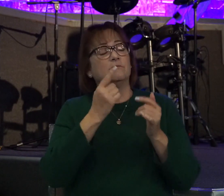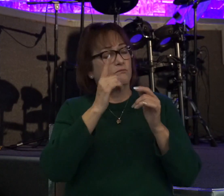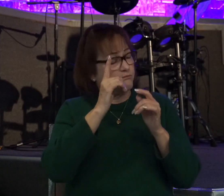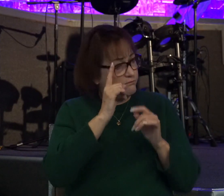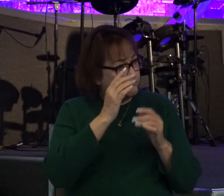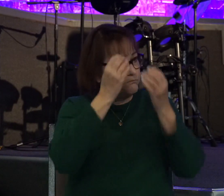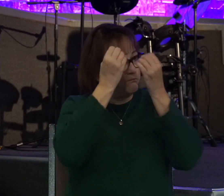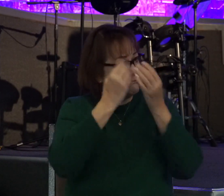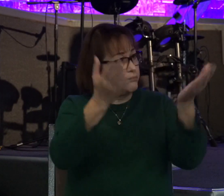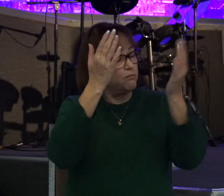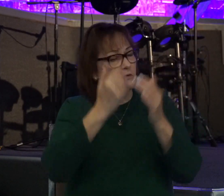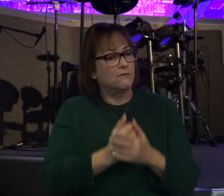He does.